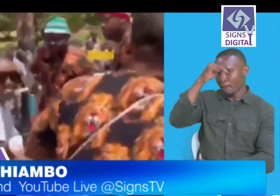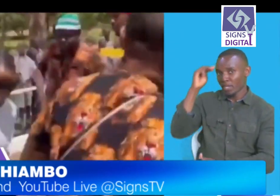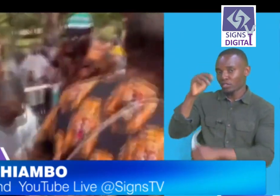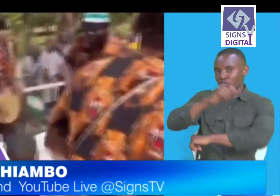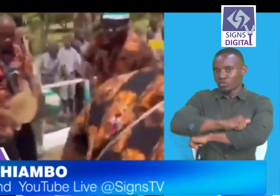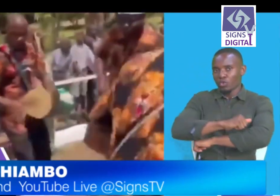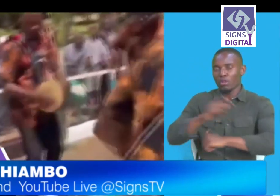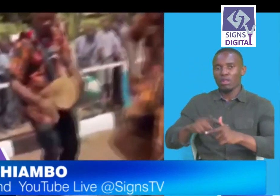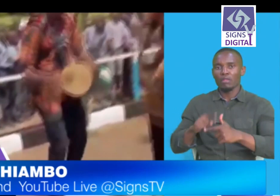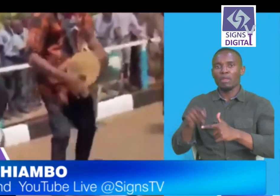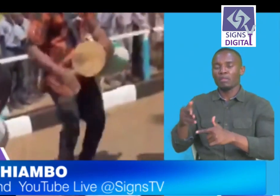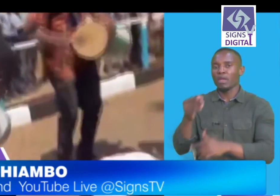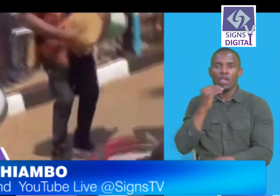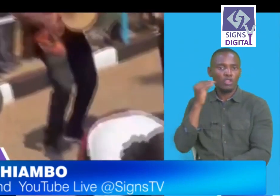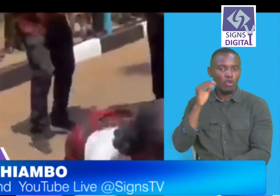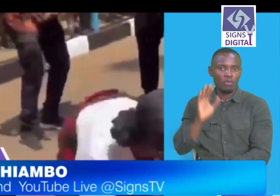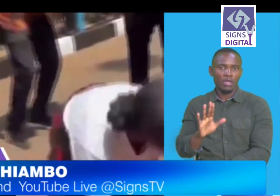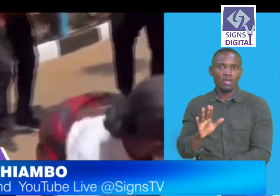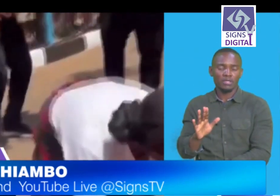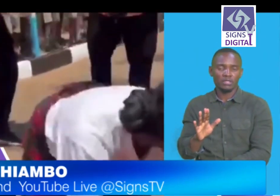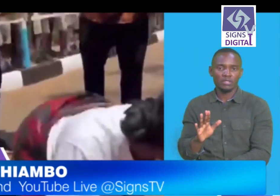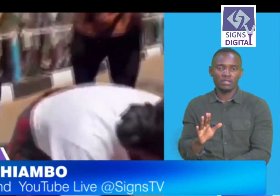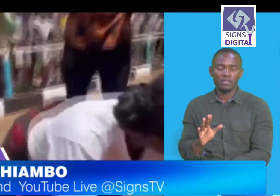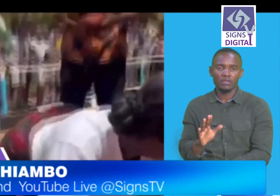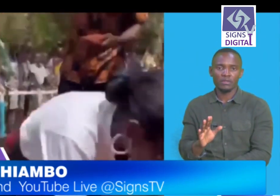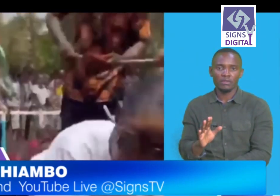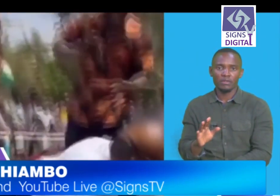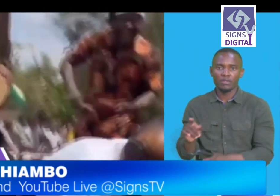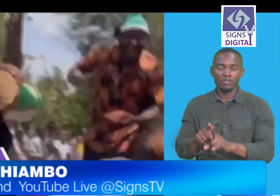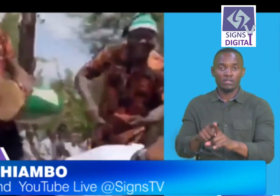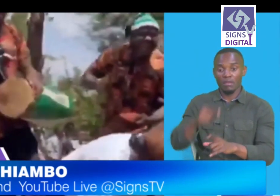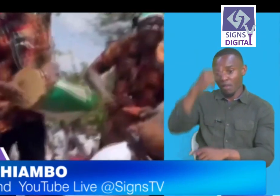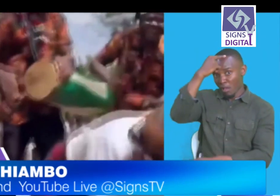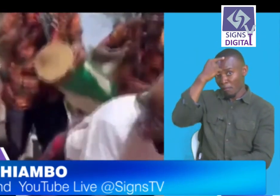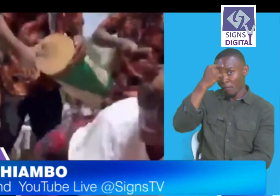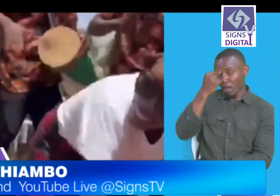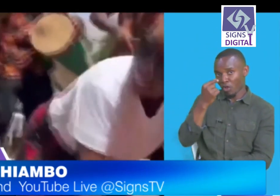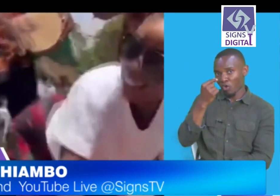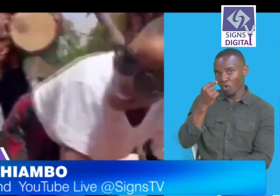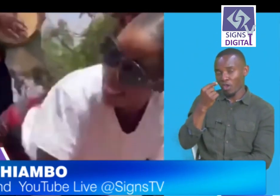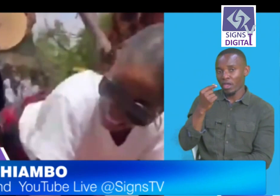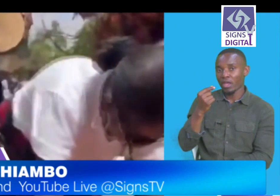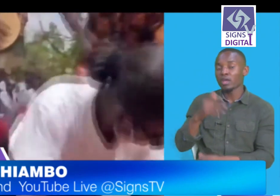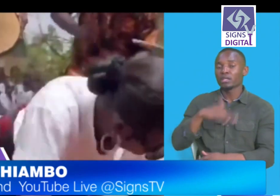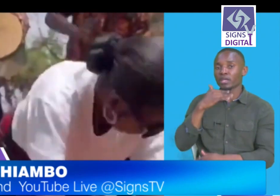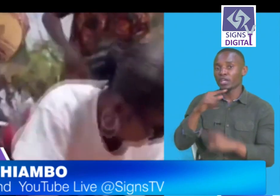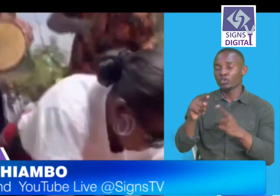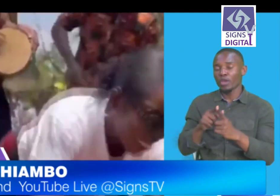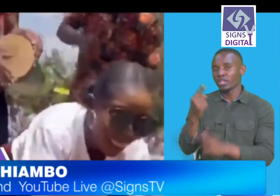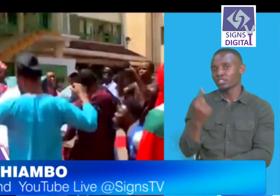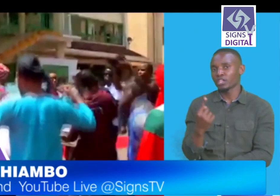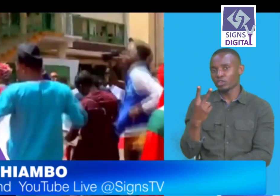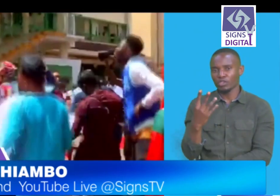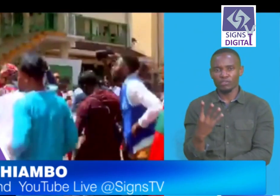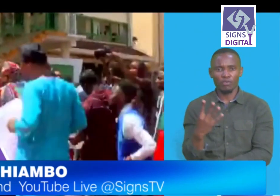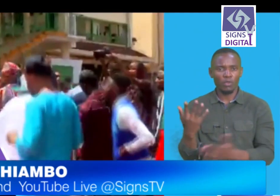follow at his home in Umiru, Nyamninia, Magoha, 71, passed on January 24 at